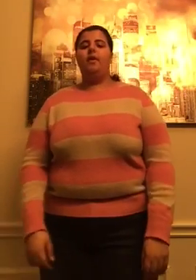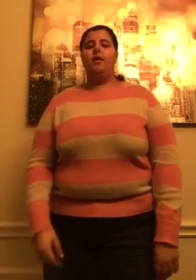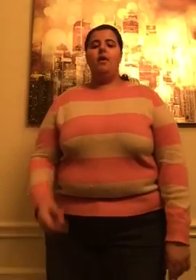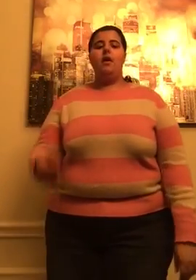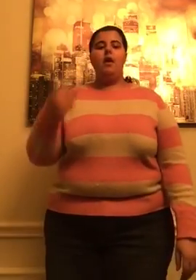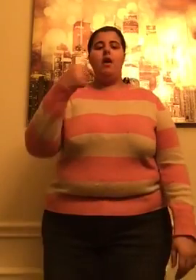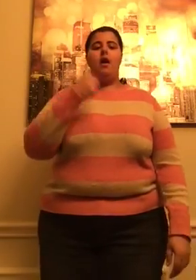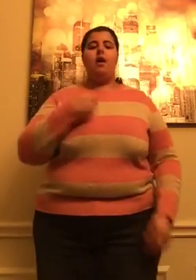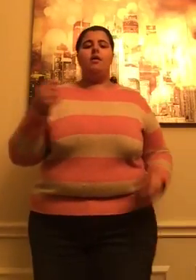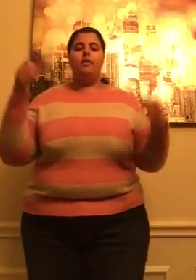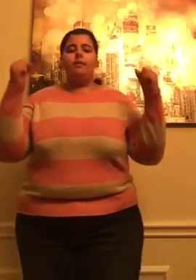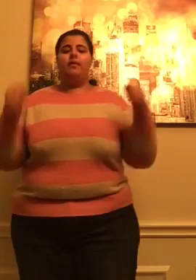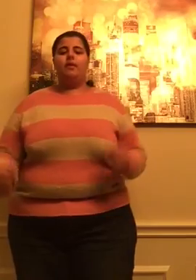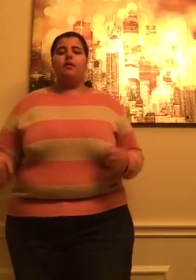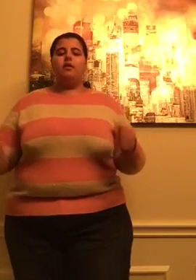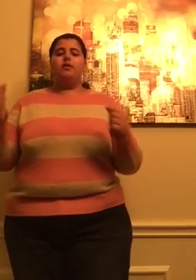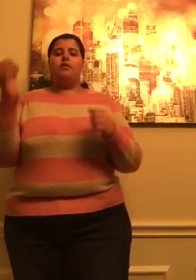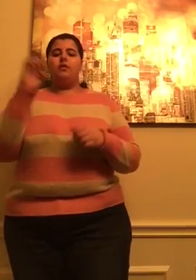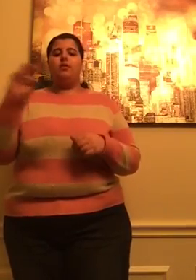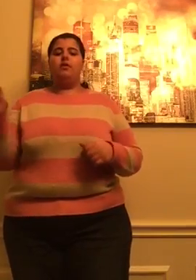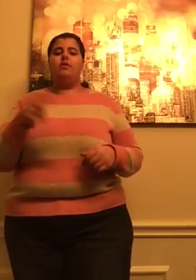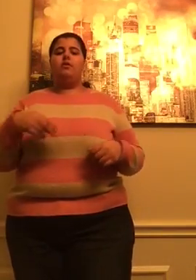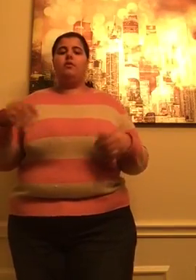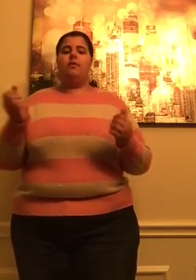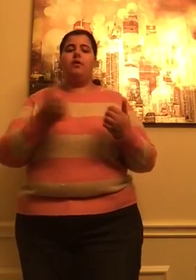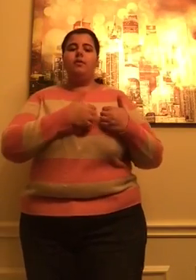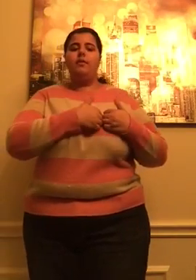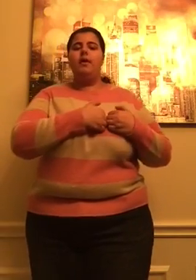I can be your hero, baby